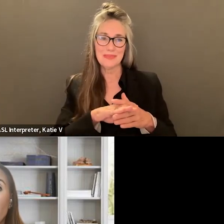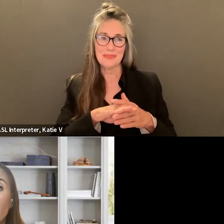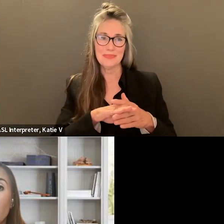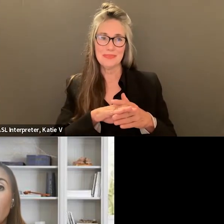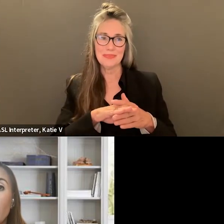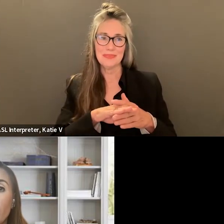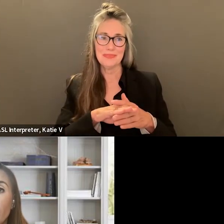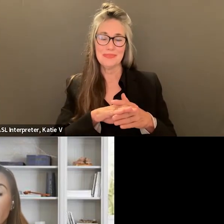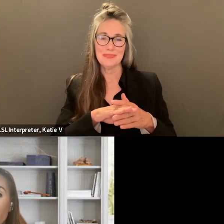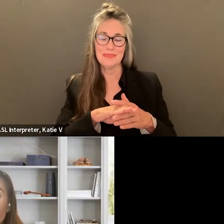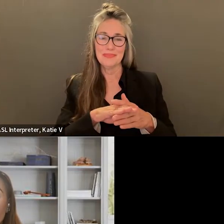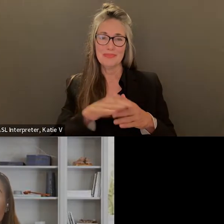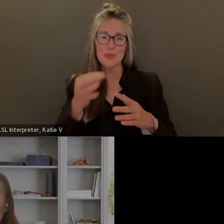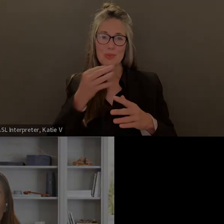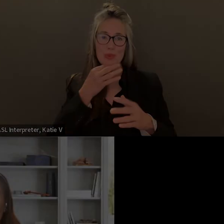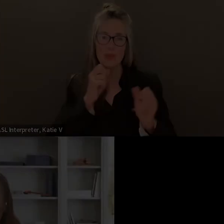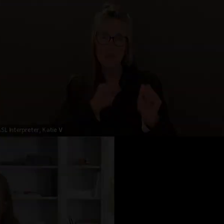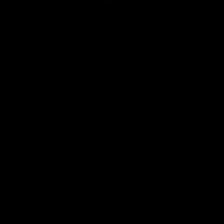we'll be right back.